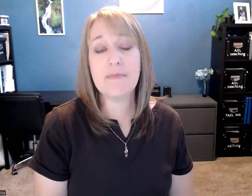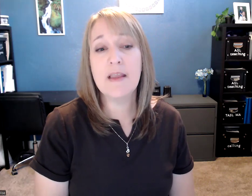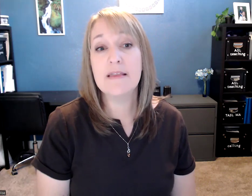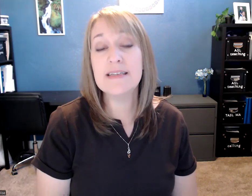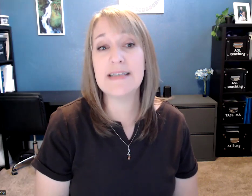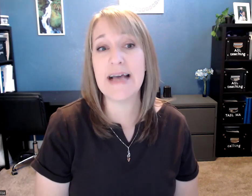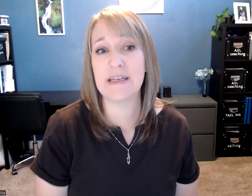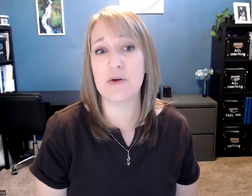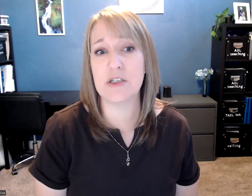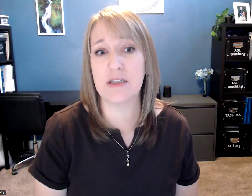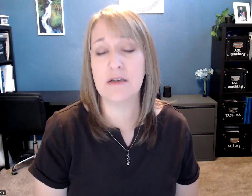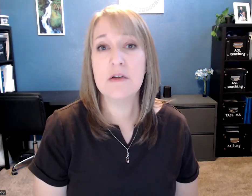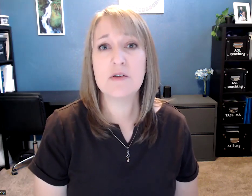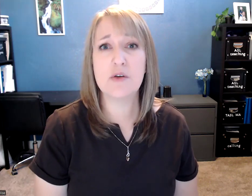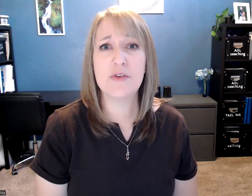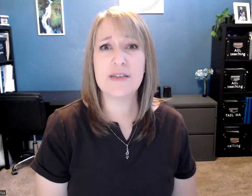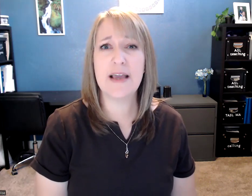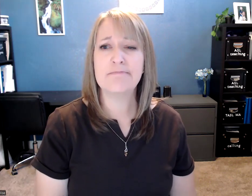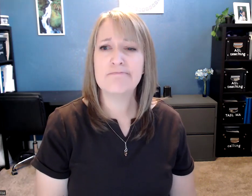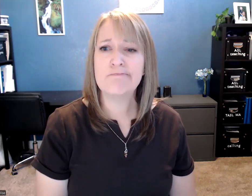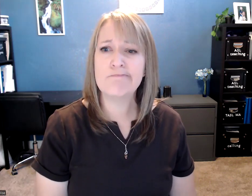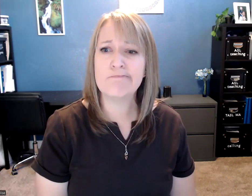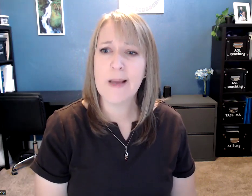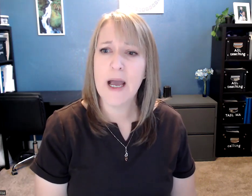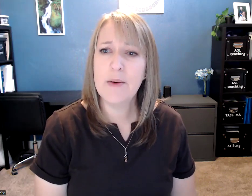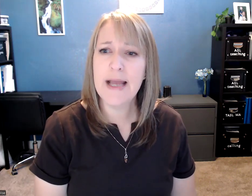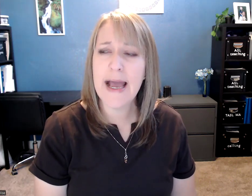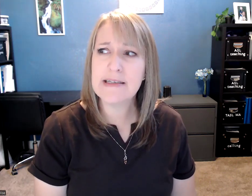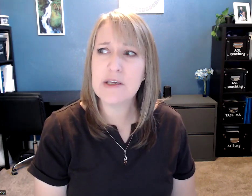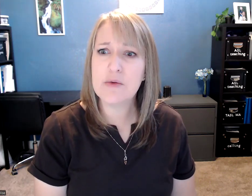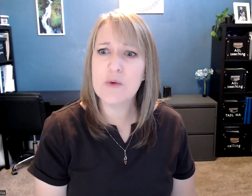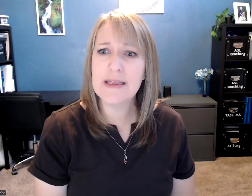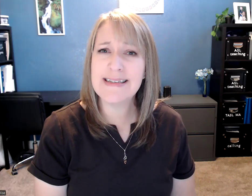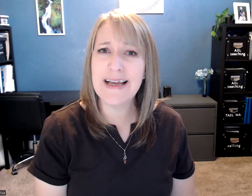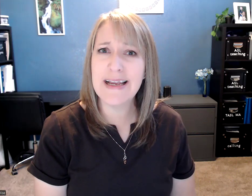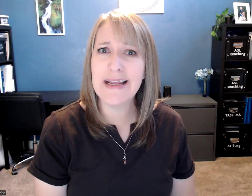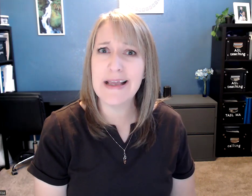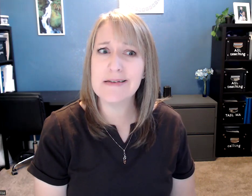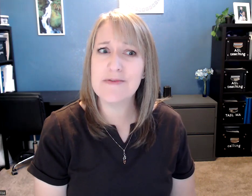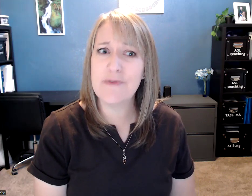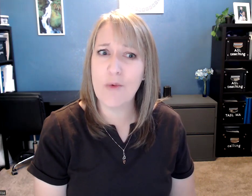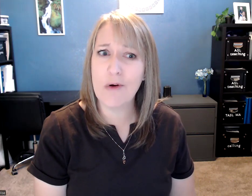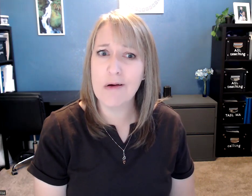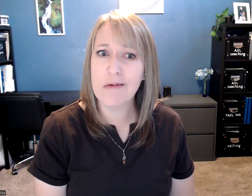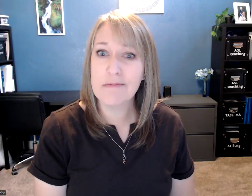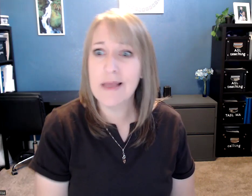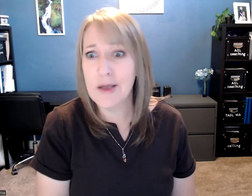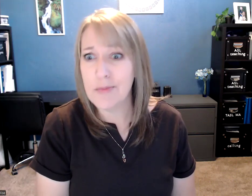This is ask a question. So if you say, Hmm, I want to ask you what the sign is for help.